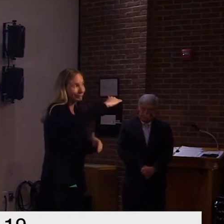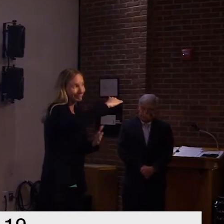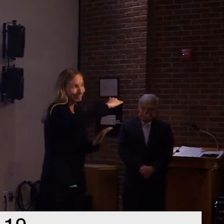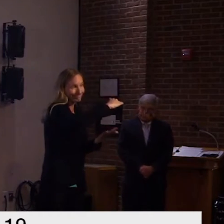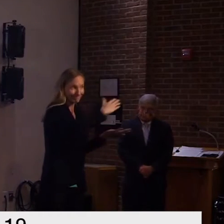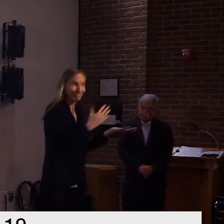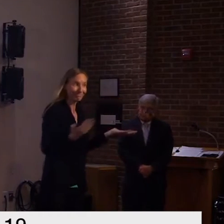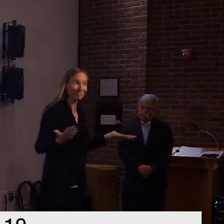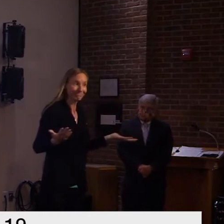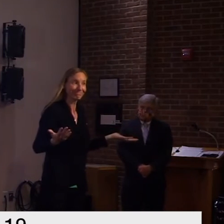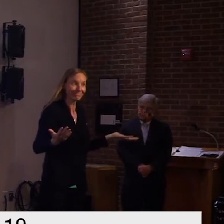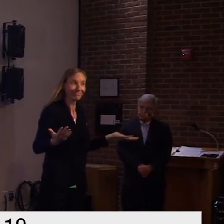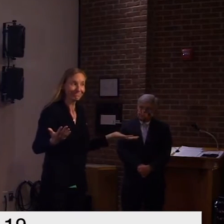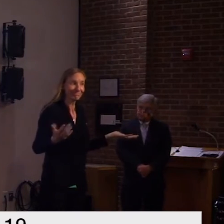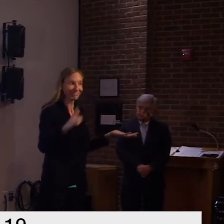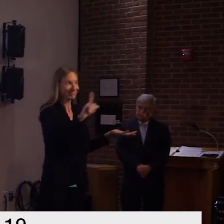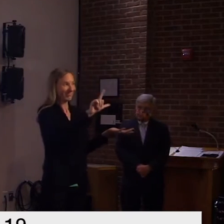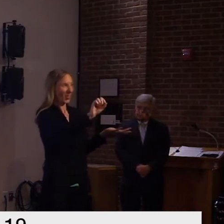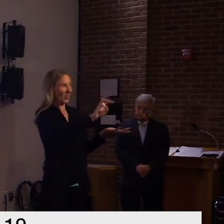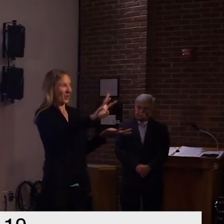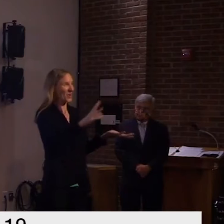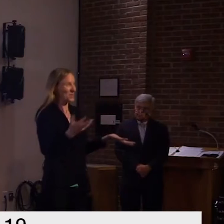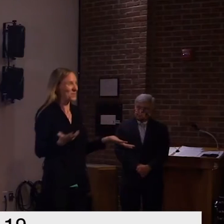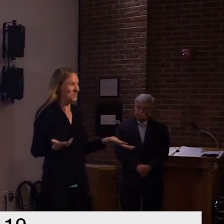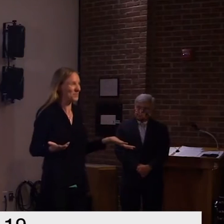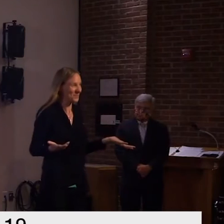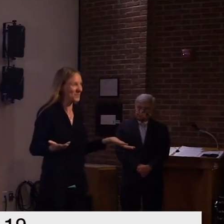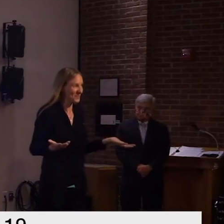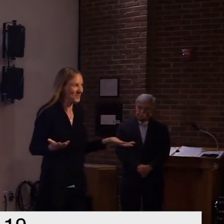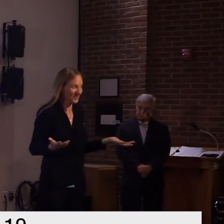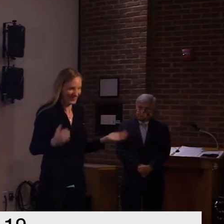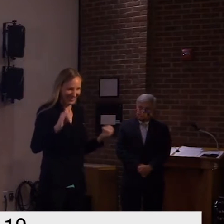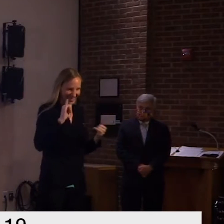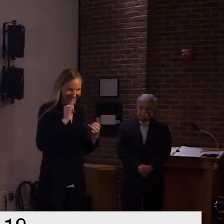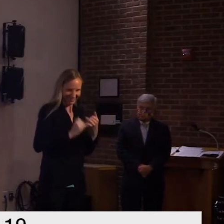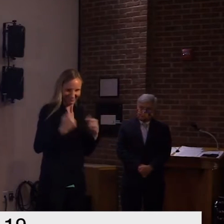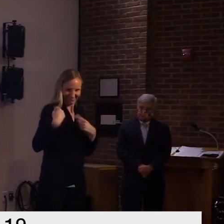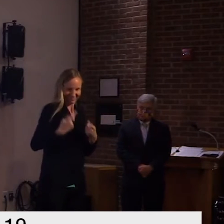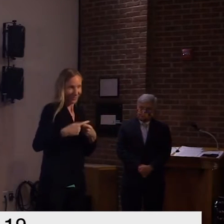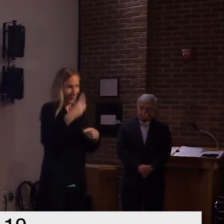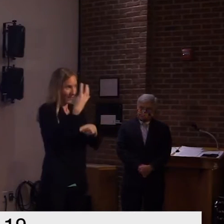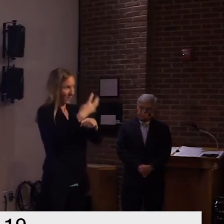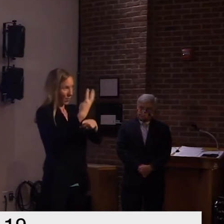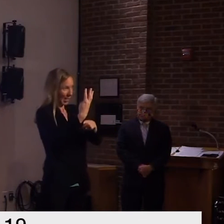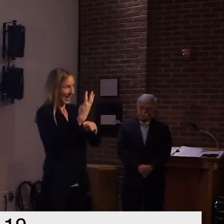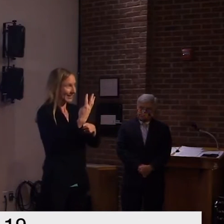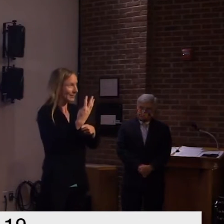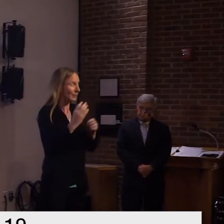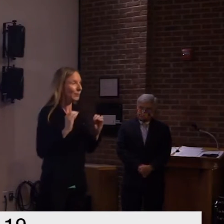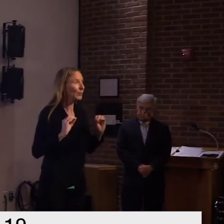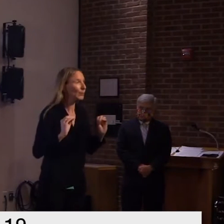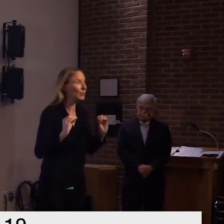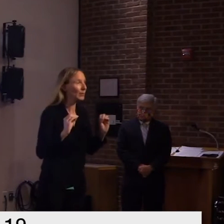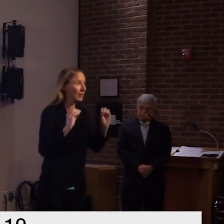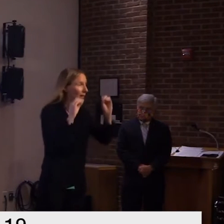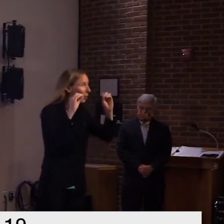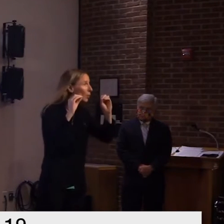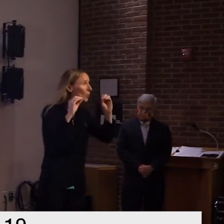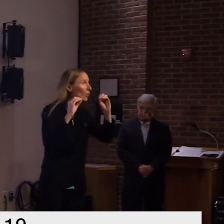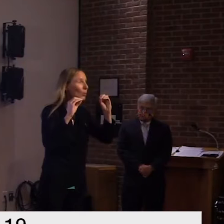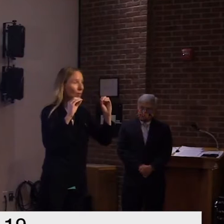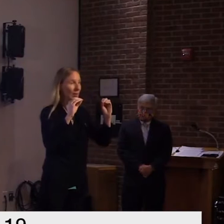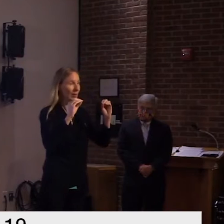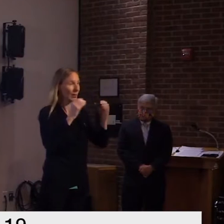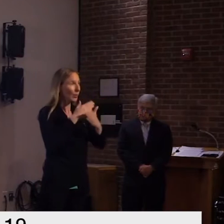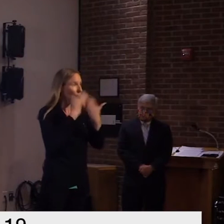um if you look at the last four days of data there have been no additional uh